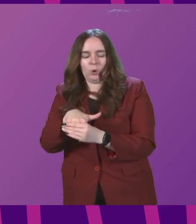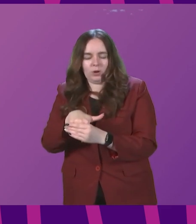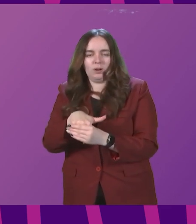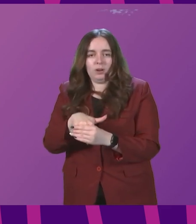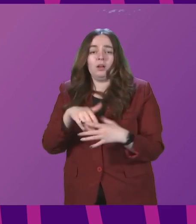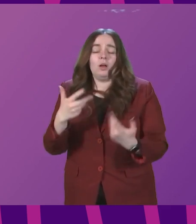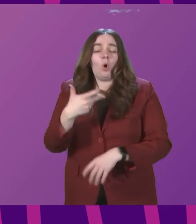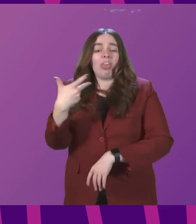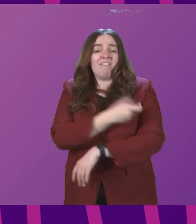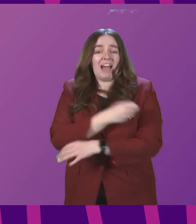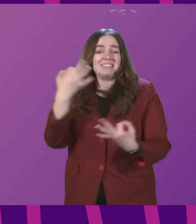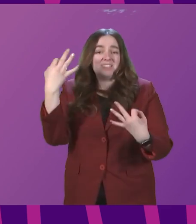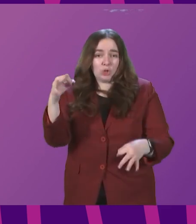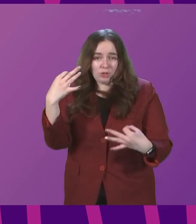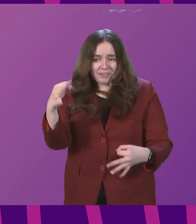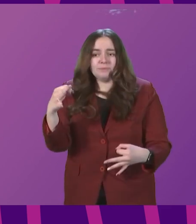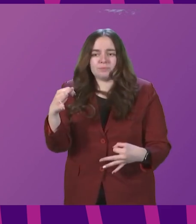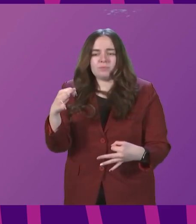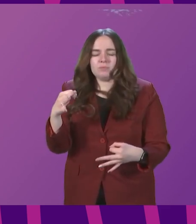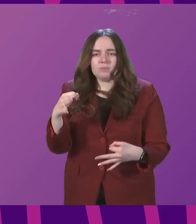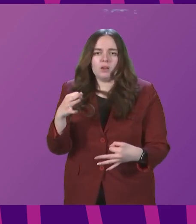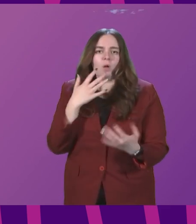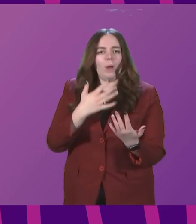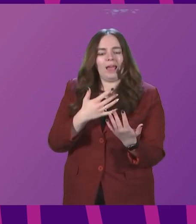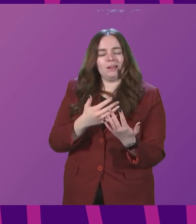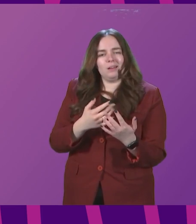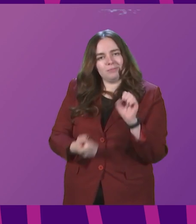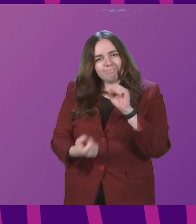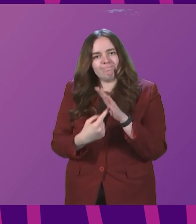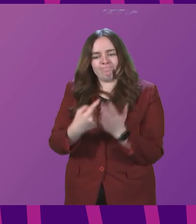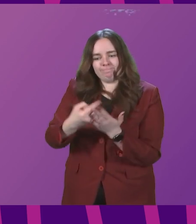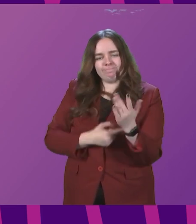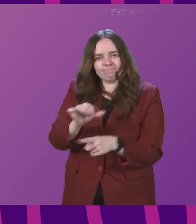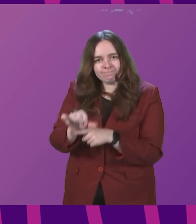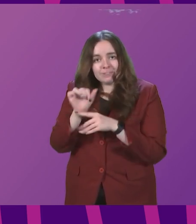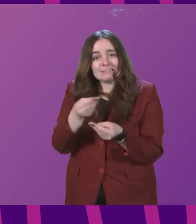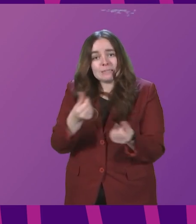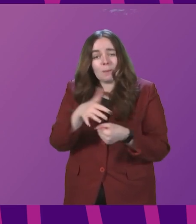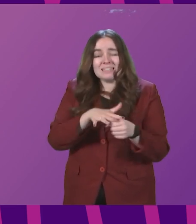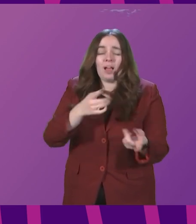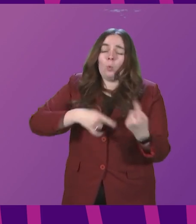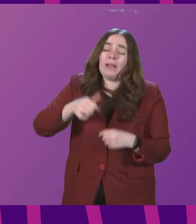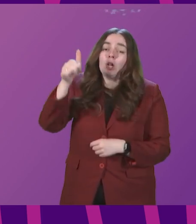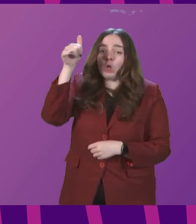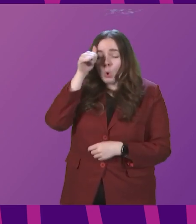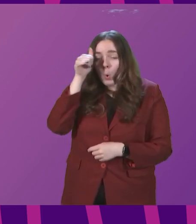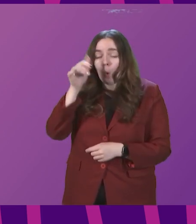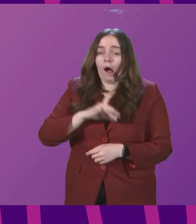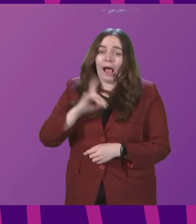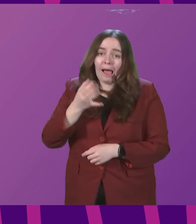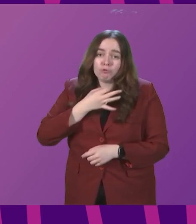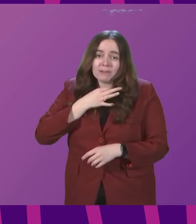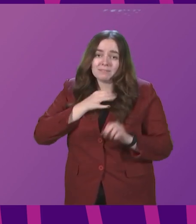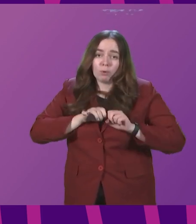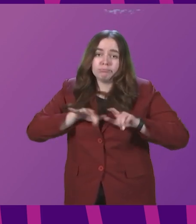on vaccine certification, as we lift essential protective measures in some settings that we know are higher risk for